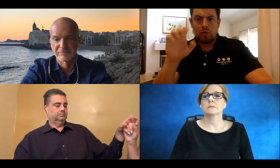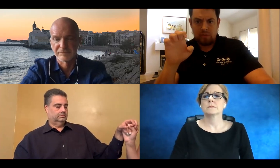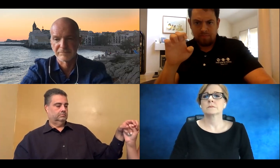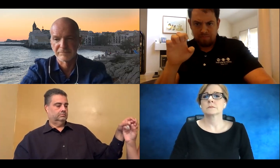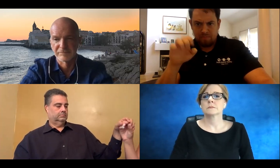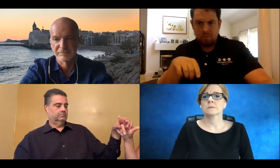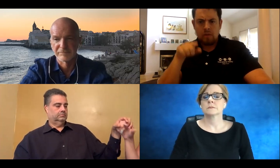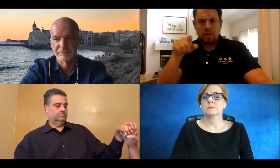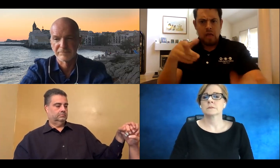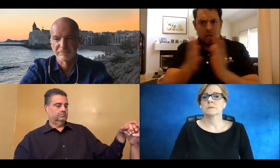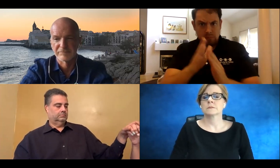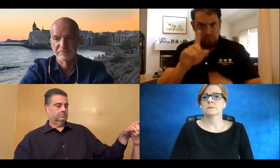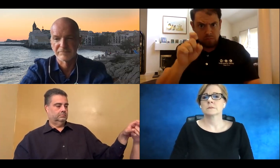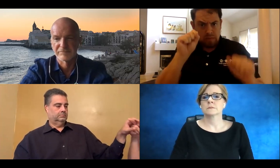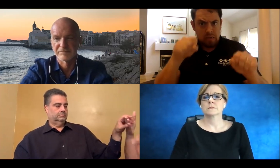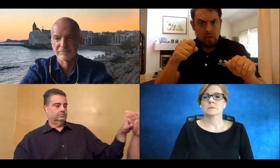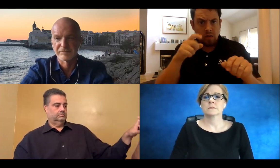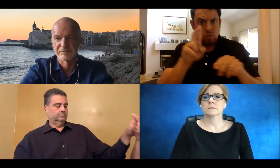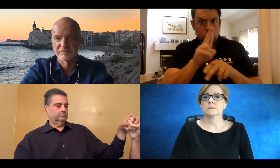from Sabina Toll.